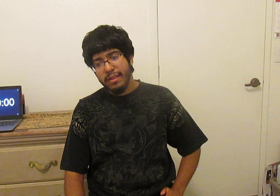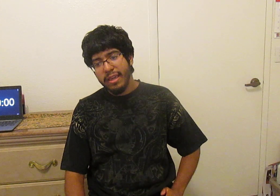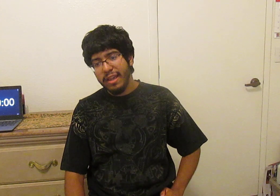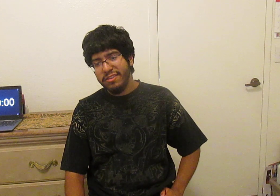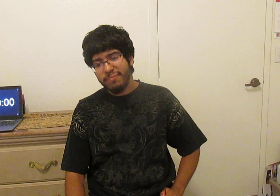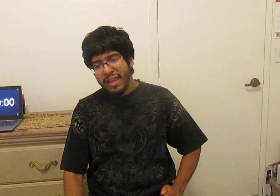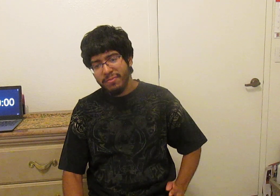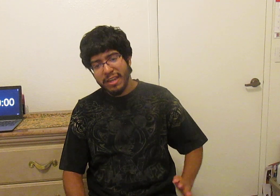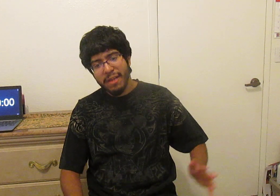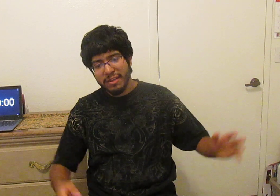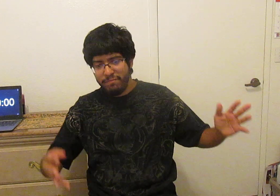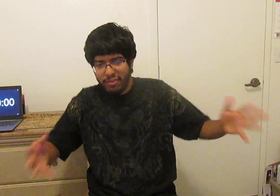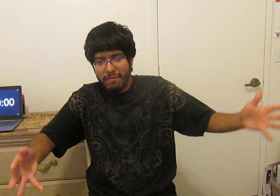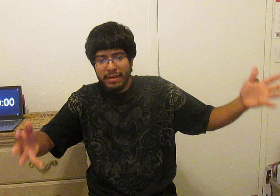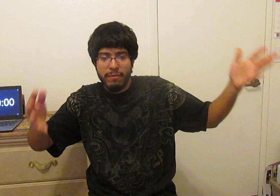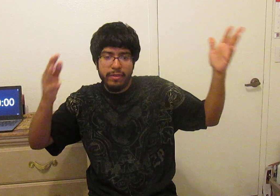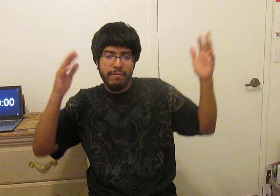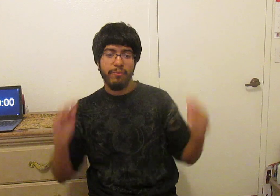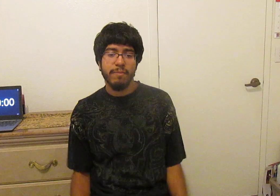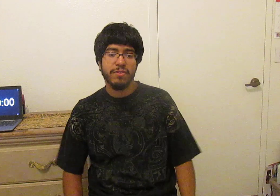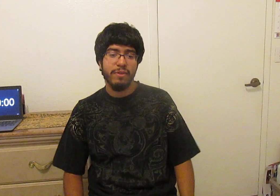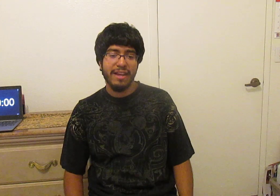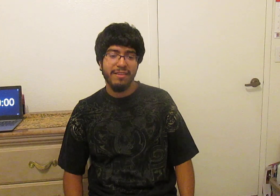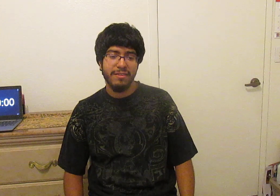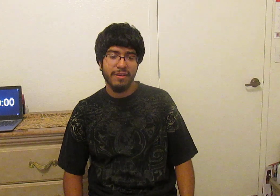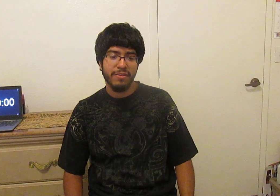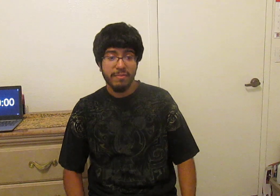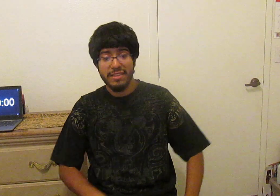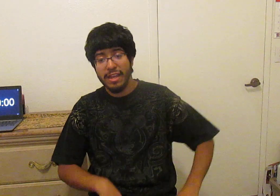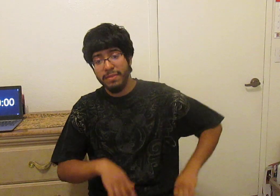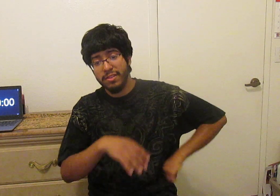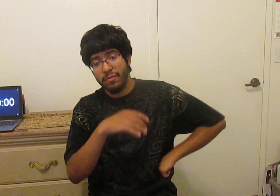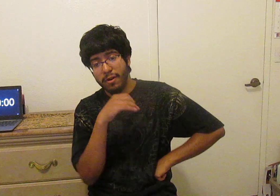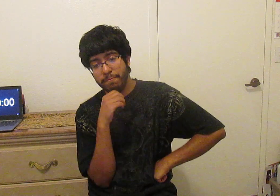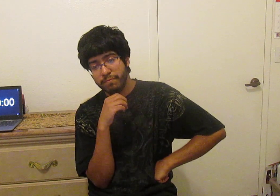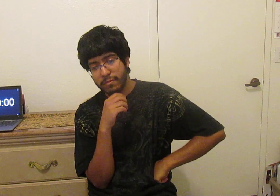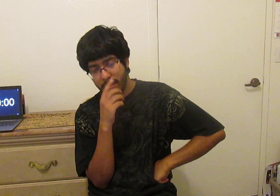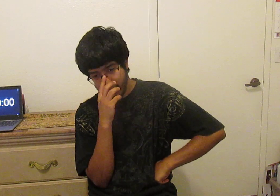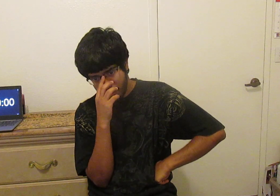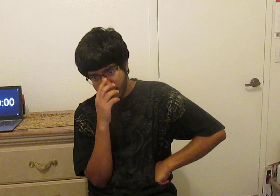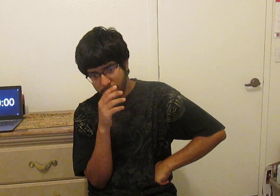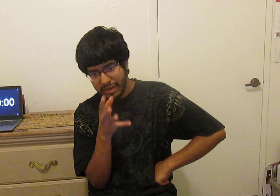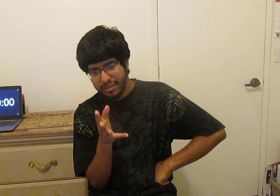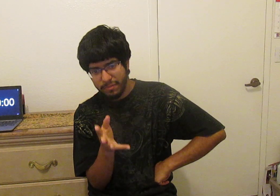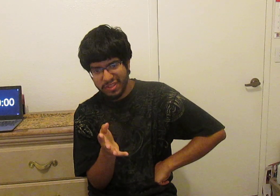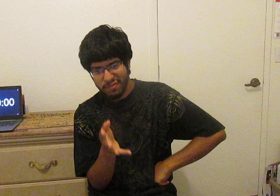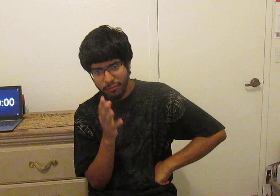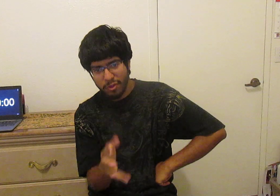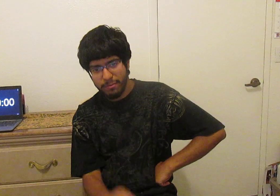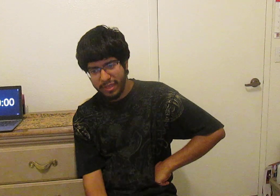yeah it just pains me that I'm not gonna probably not even be able to keep my problems of reacting to some of these enemies for for next season because of Moly B